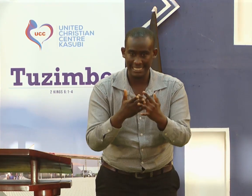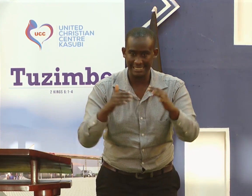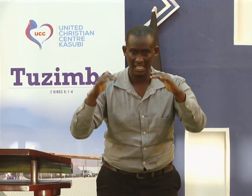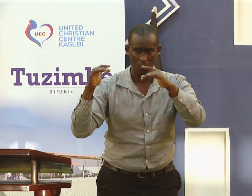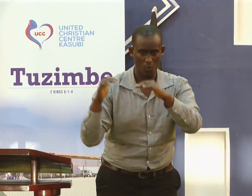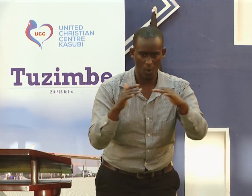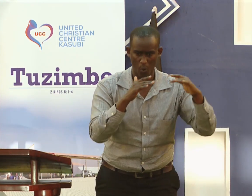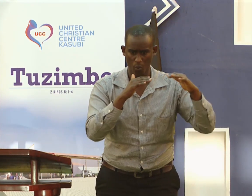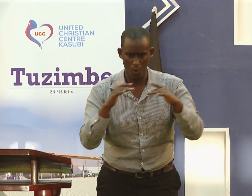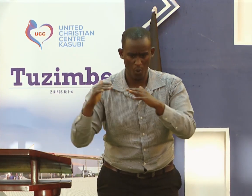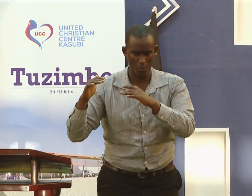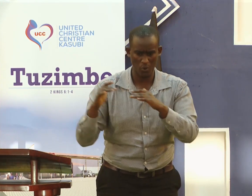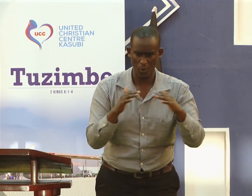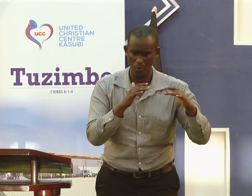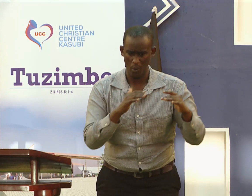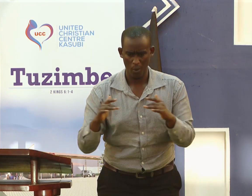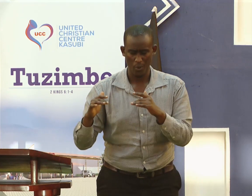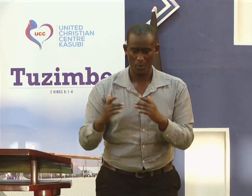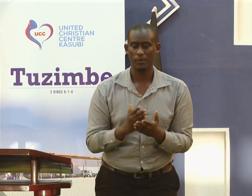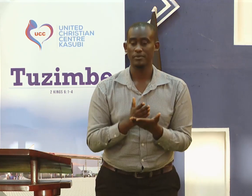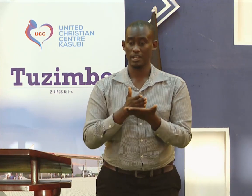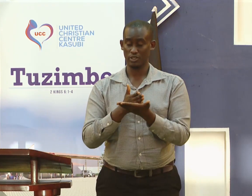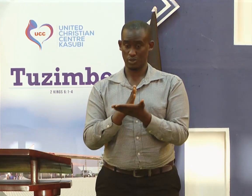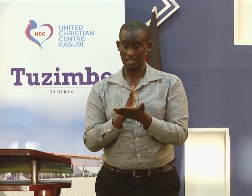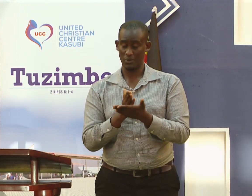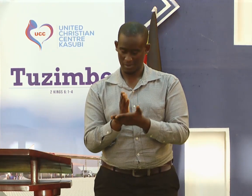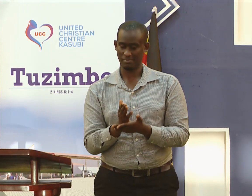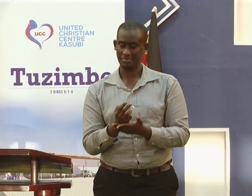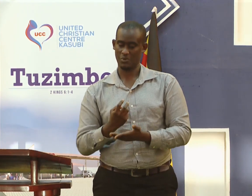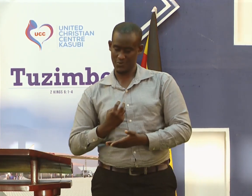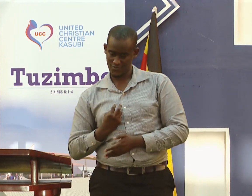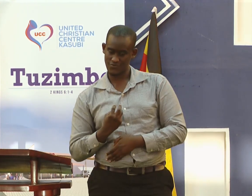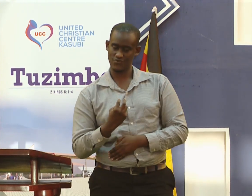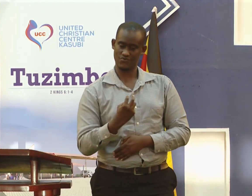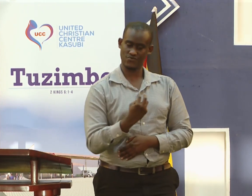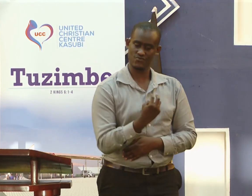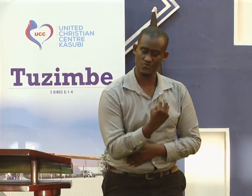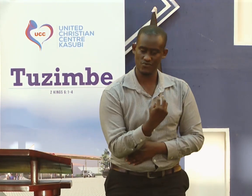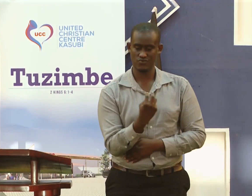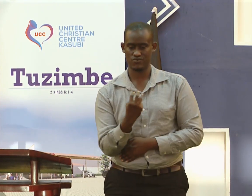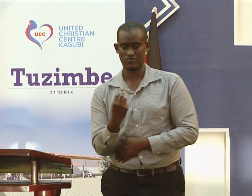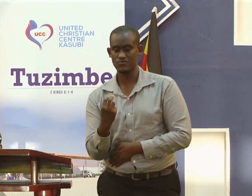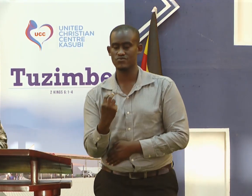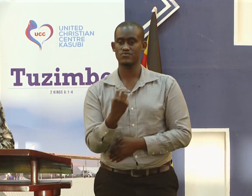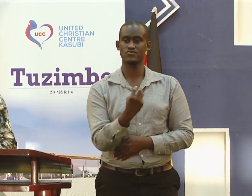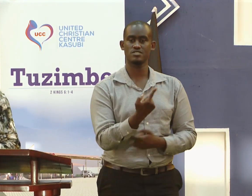We are in the midst of a battle, and we are also in a journey.